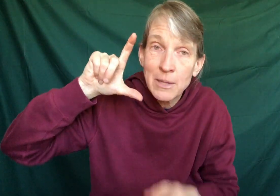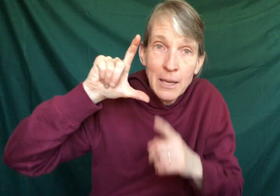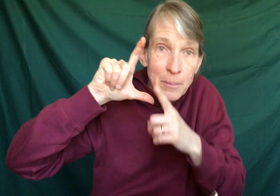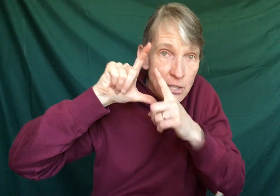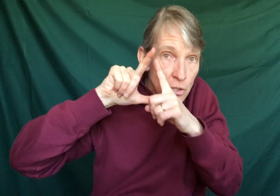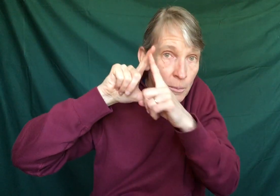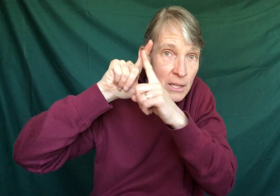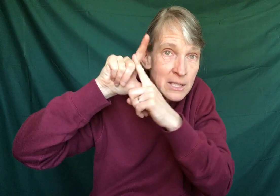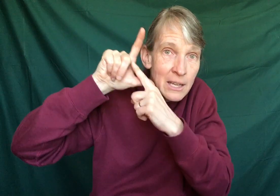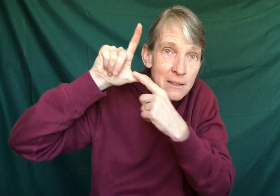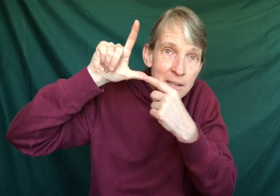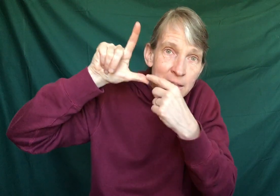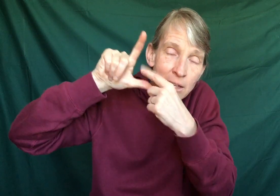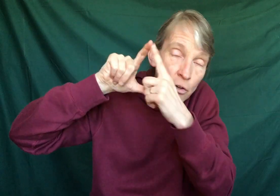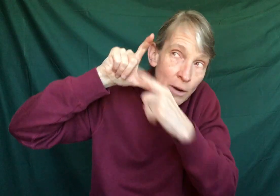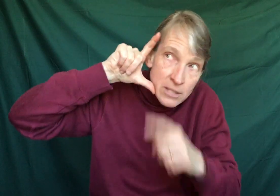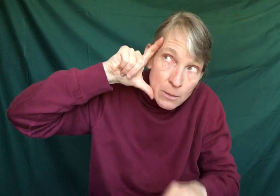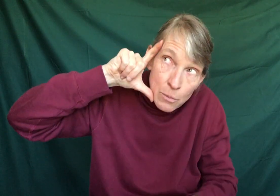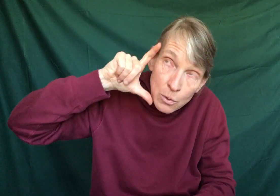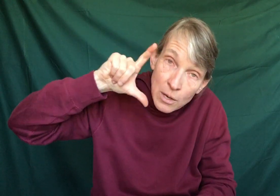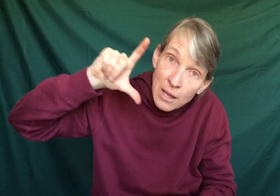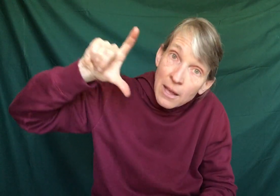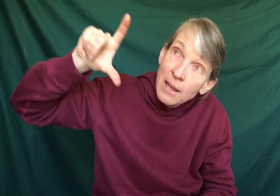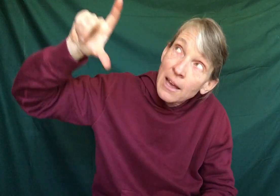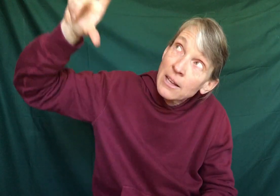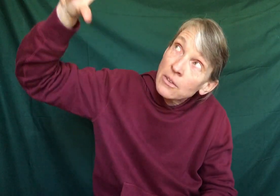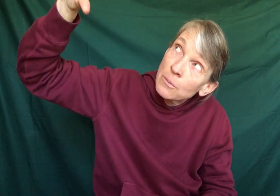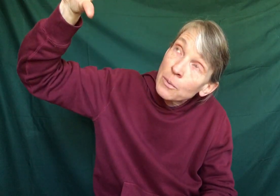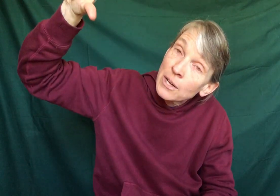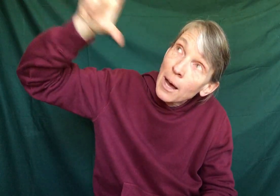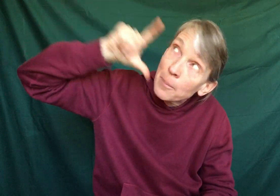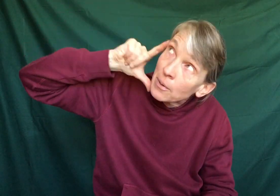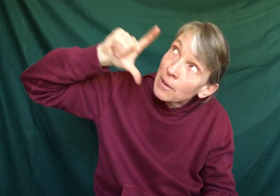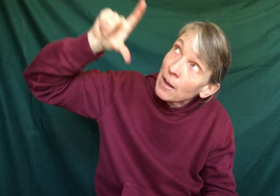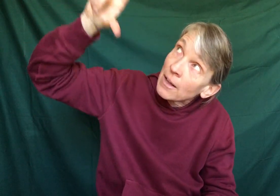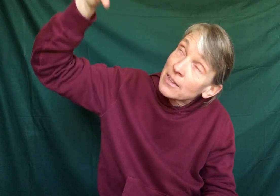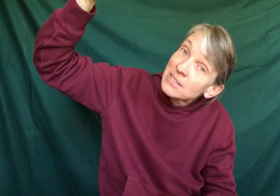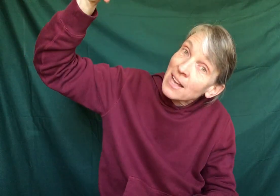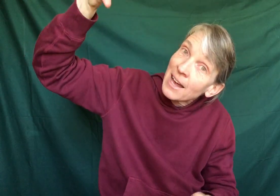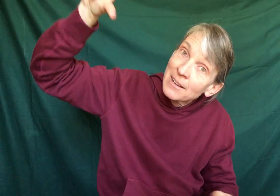bit like a picture, but it's like a thin little crescent moon, and you put it up in the sky.